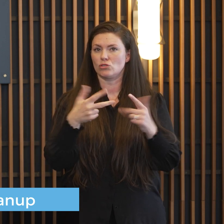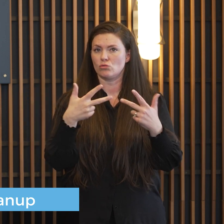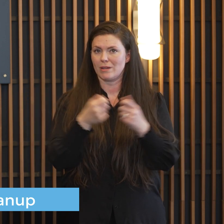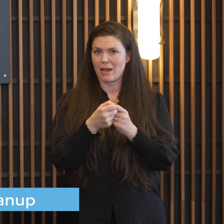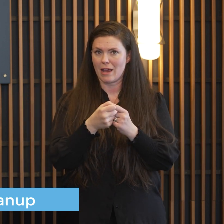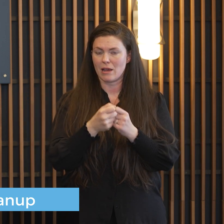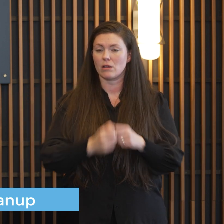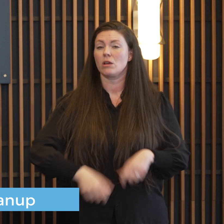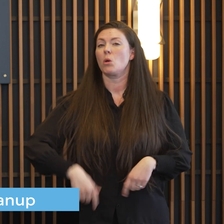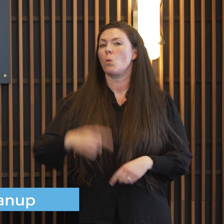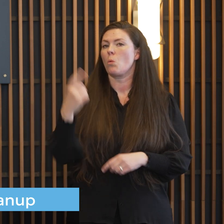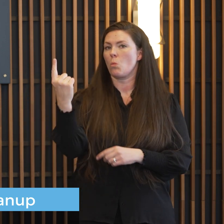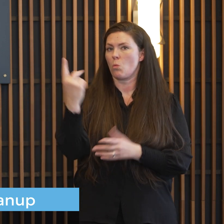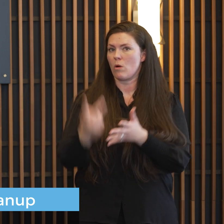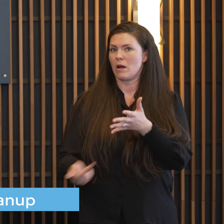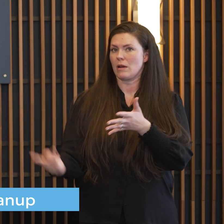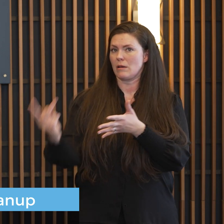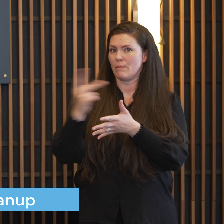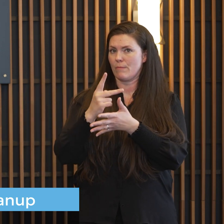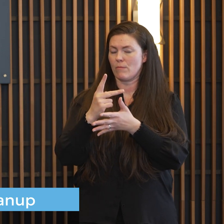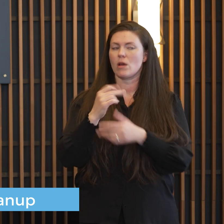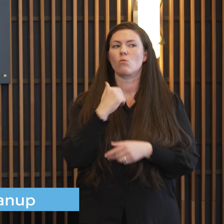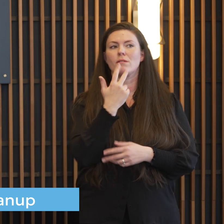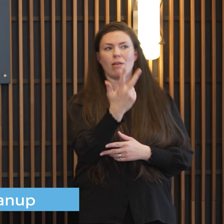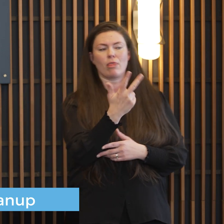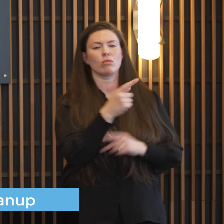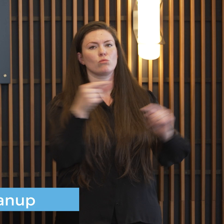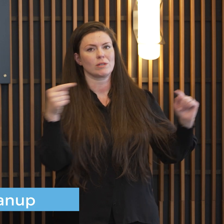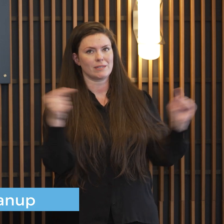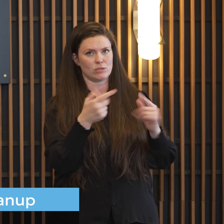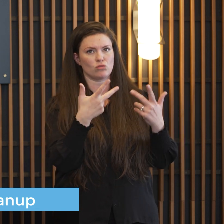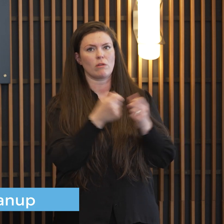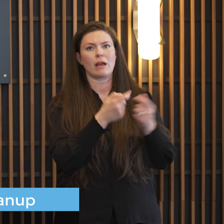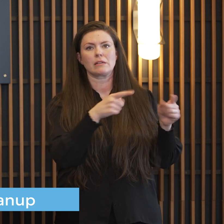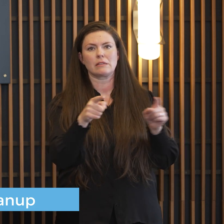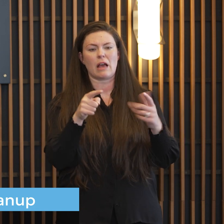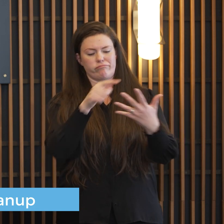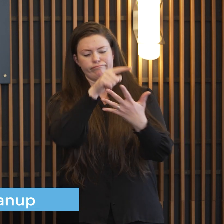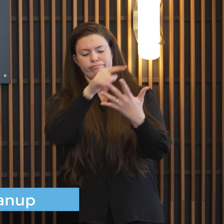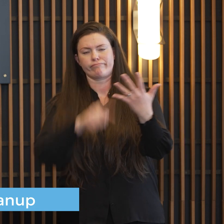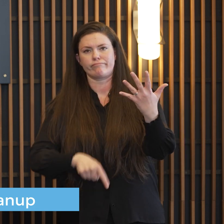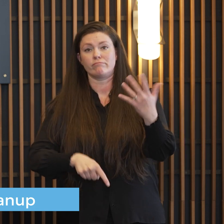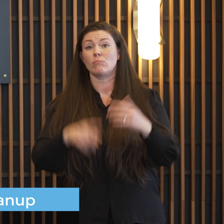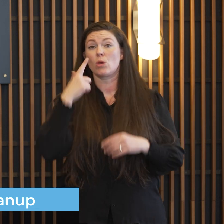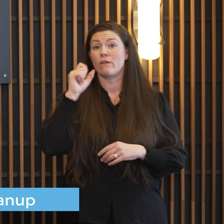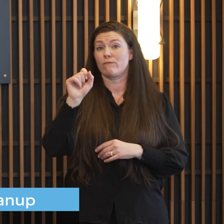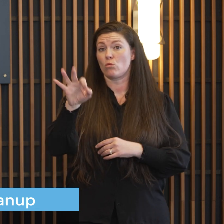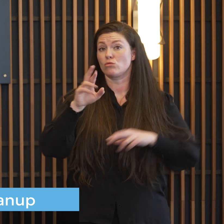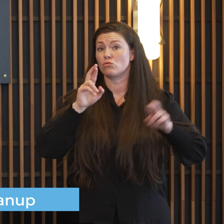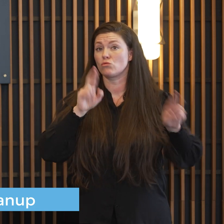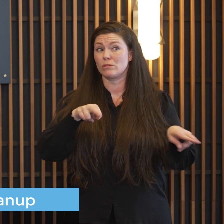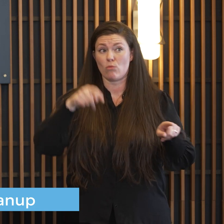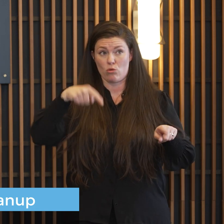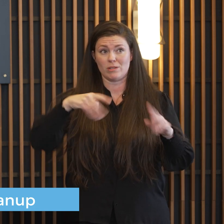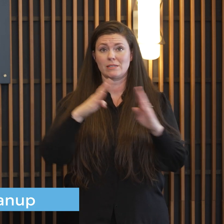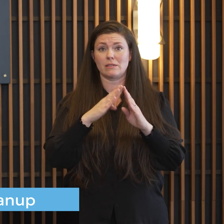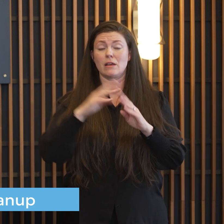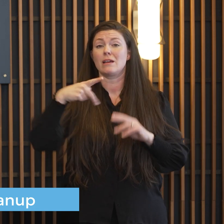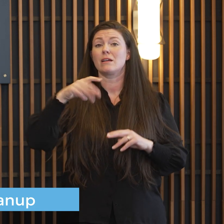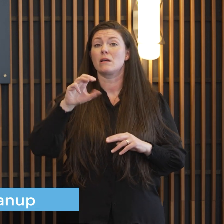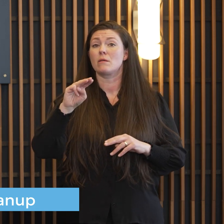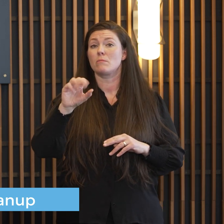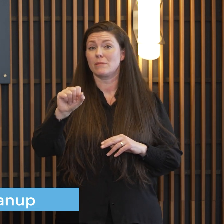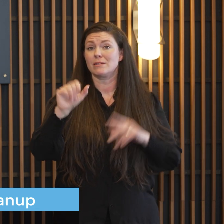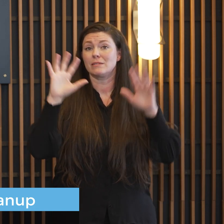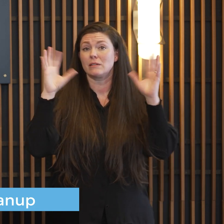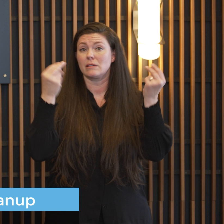one priority and three injury accidents as far as sioux falls response in town pcms